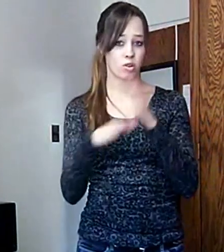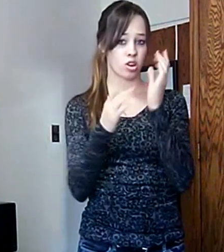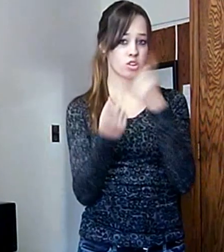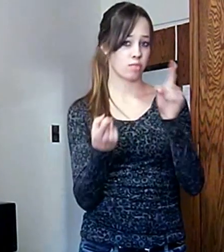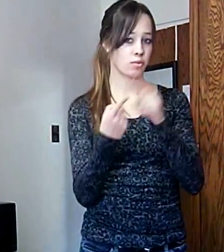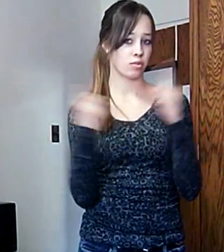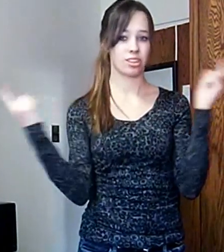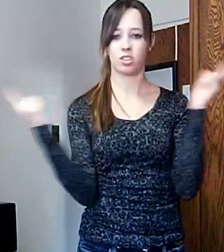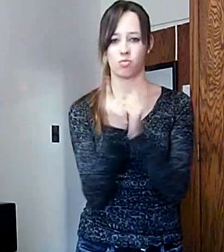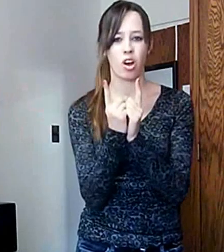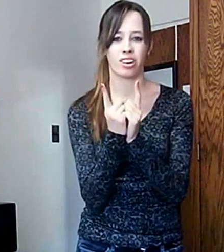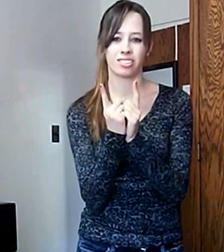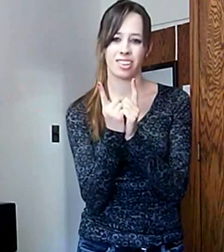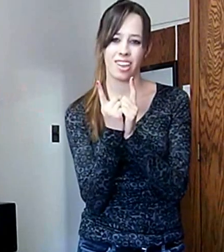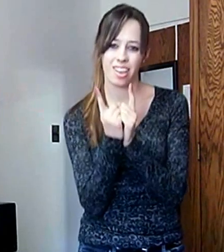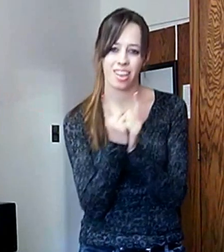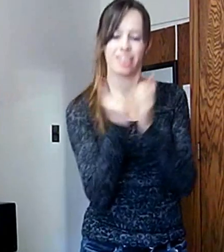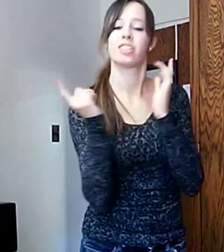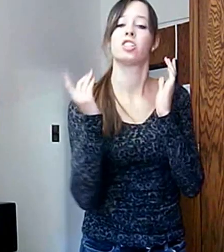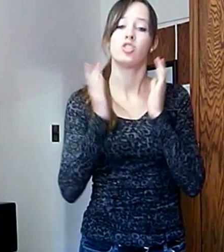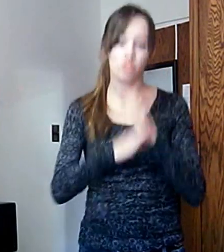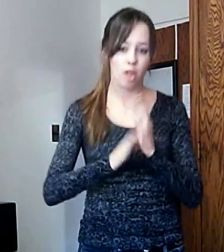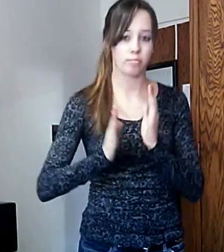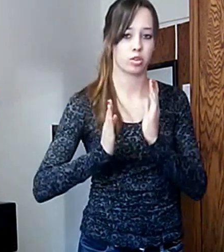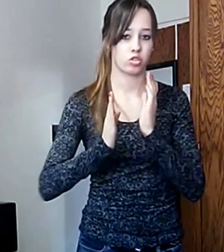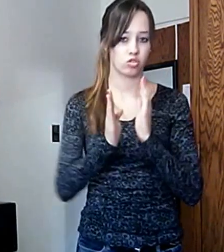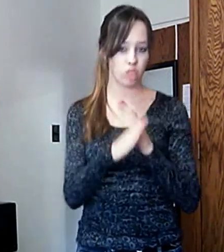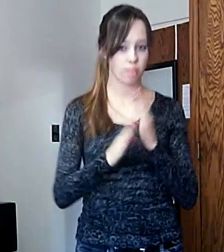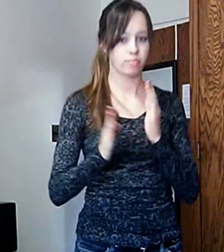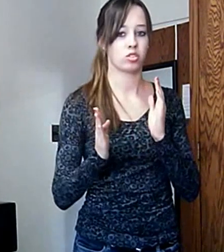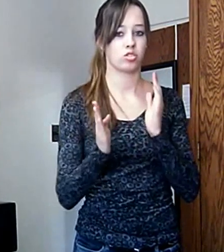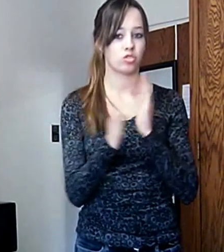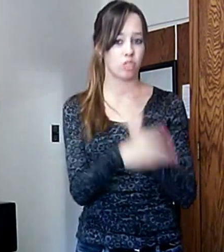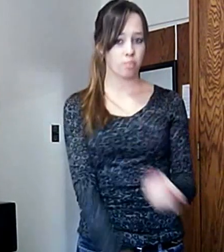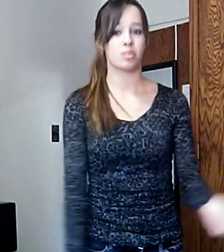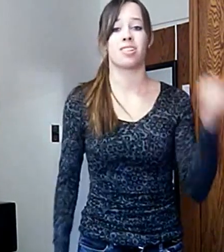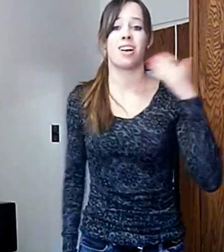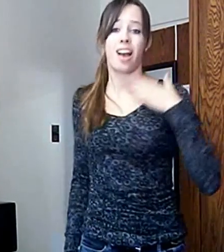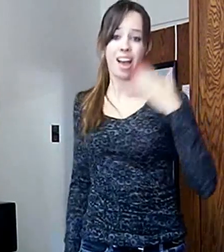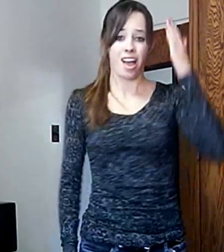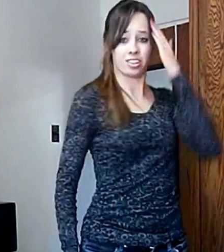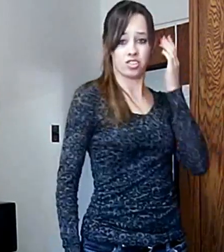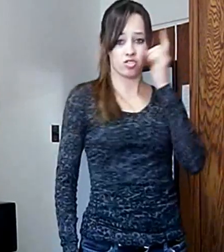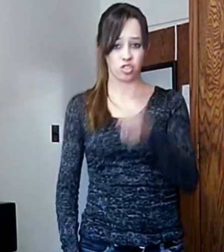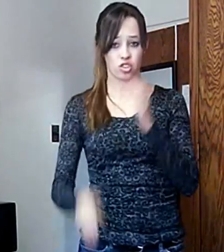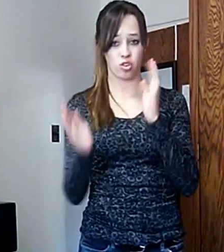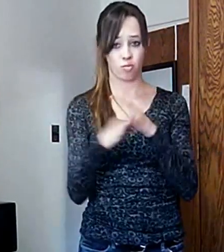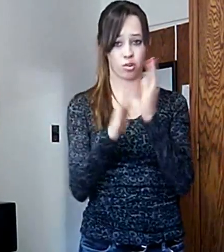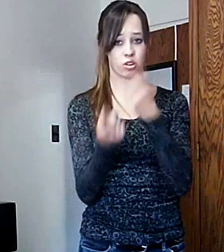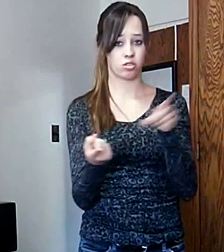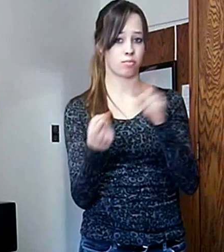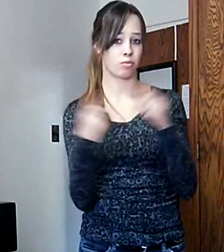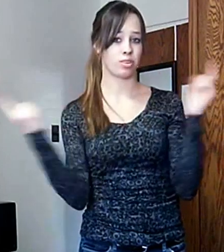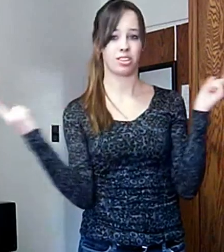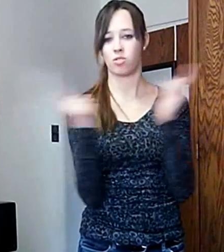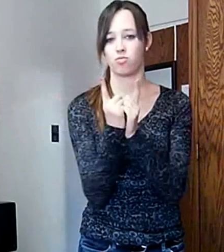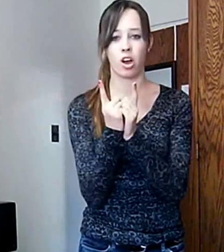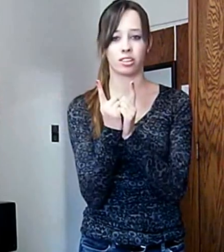were trouble when you walked in So shame on now,